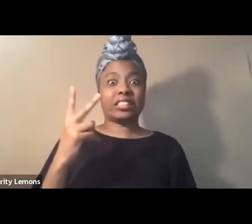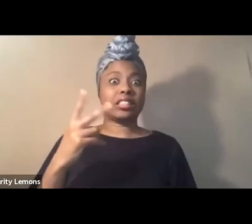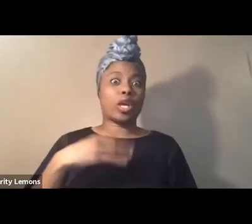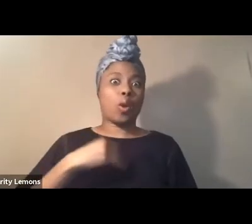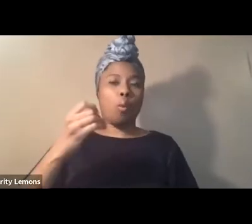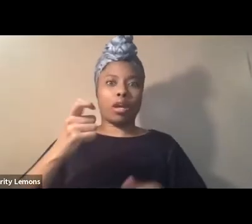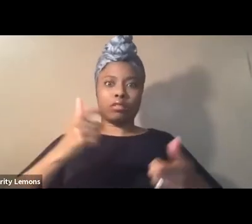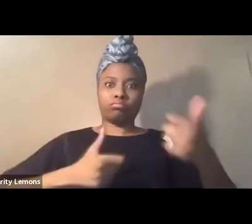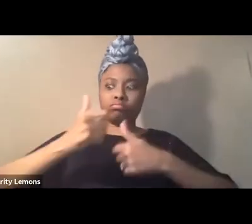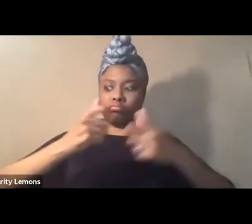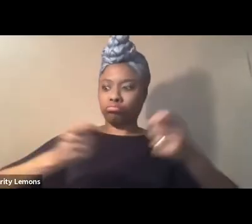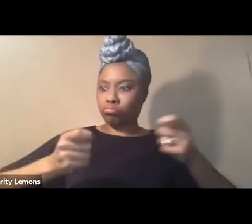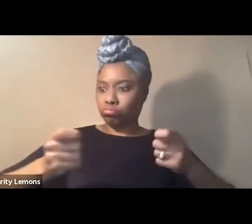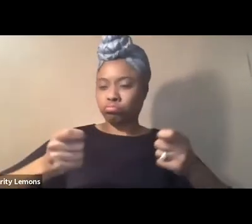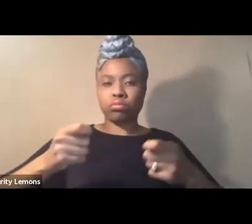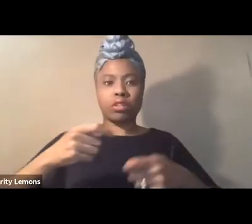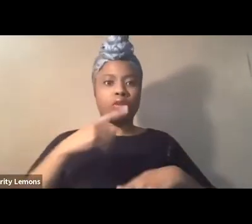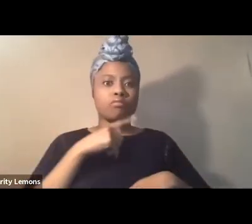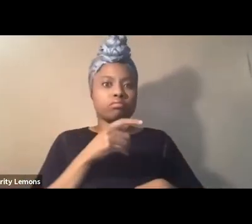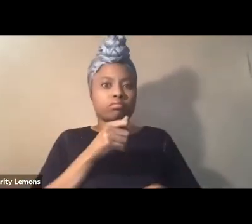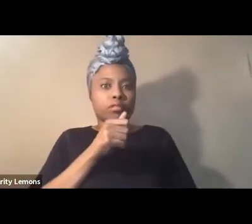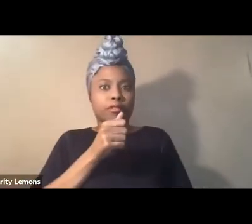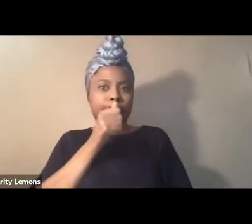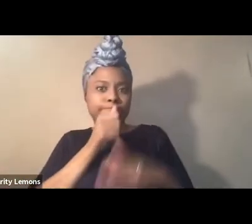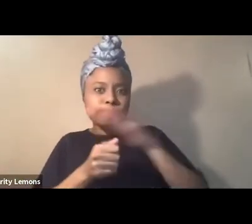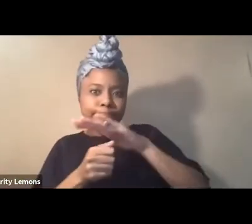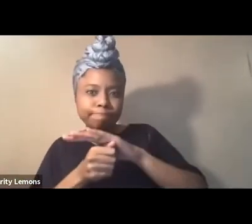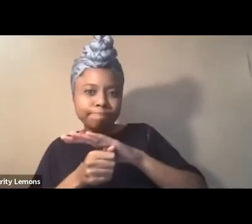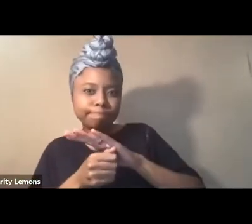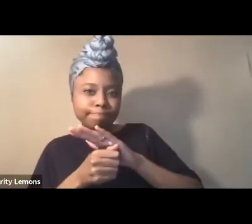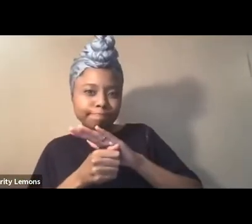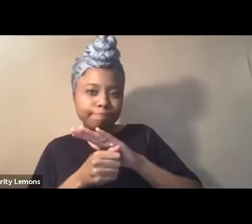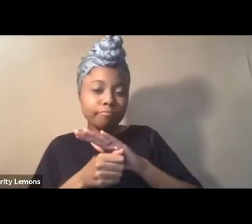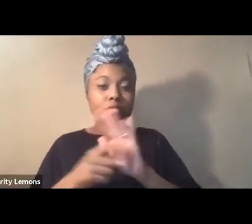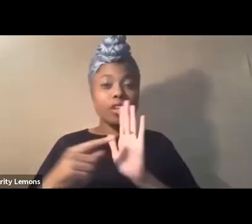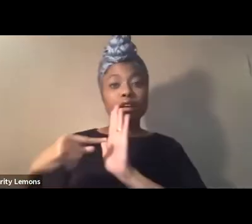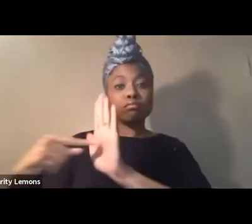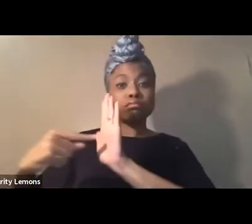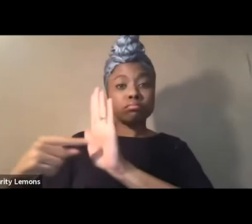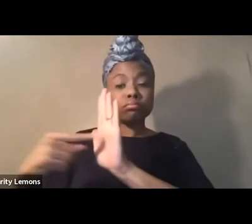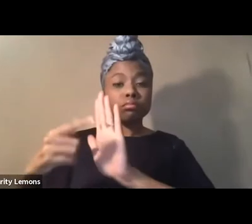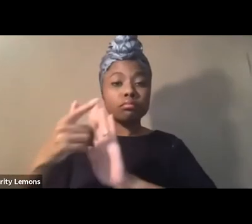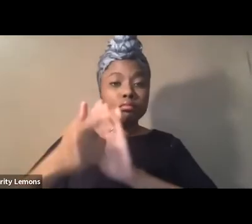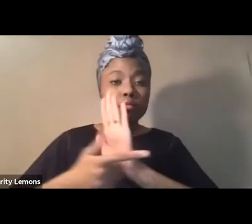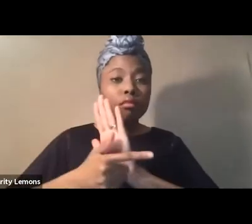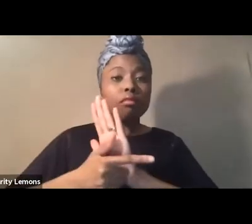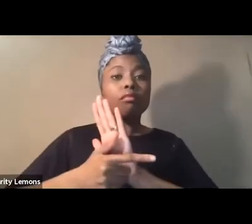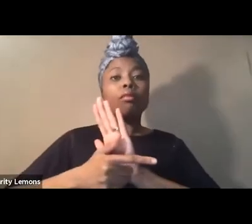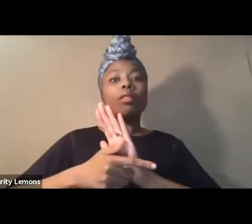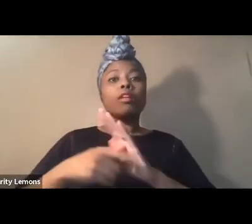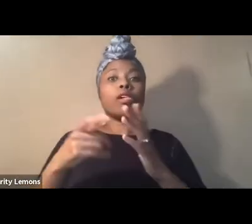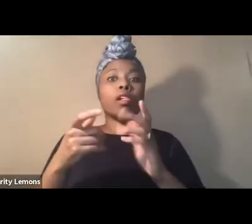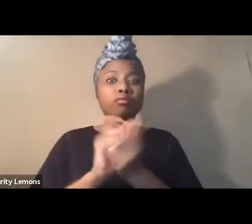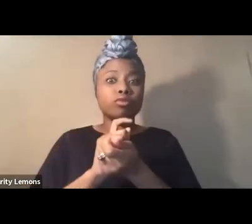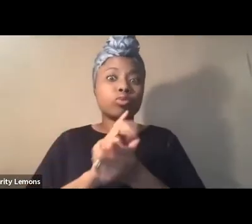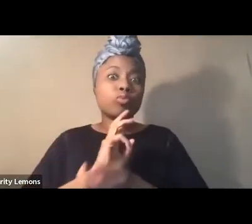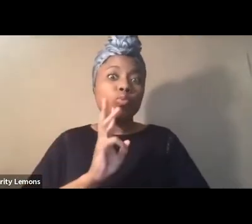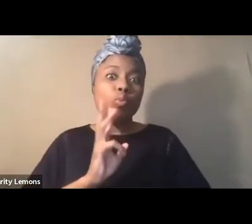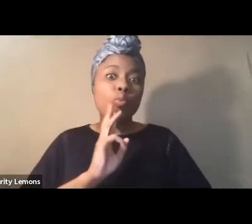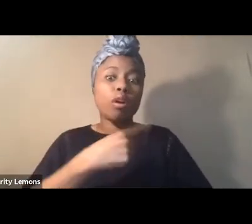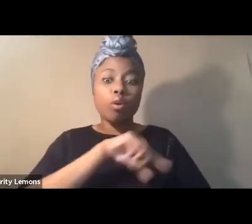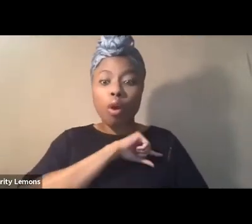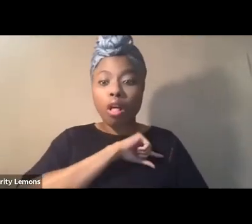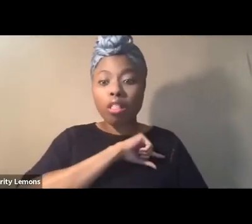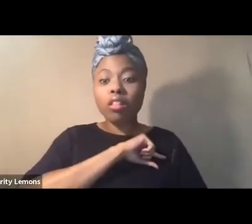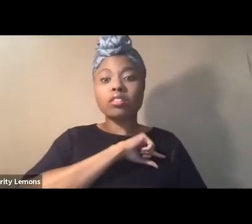when it conceals itself for example in laws that deregulate water quality such that